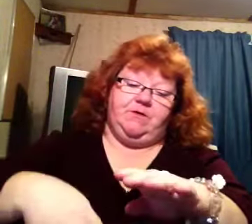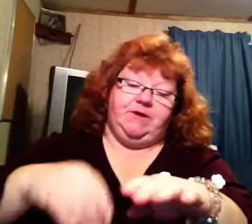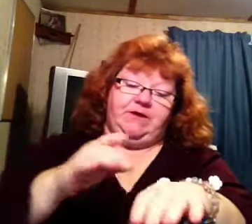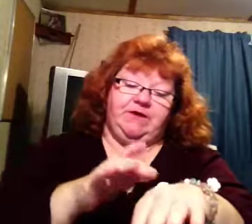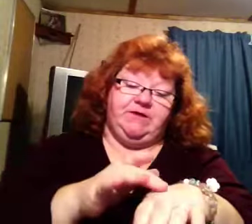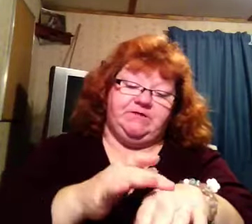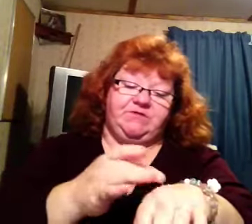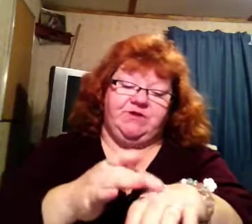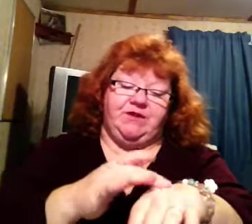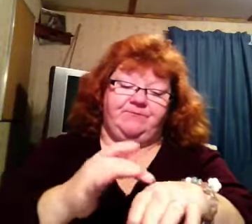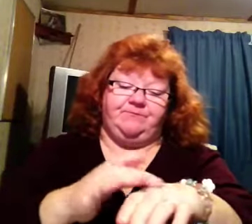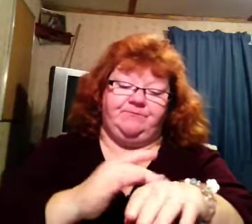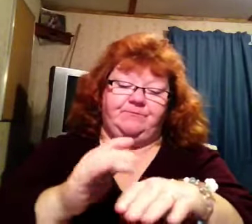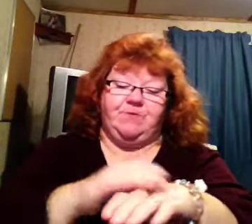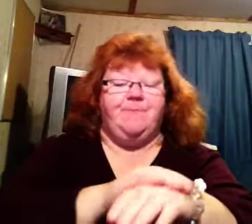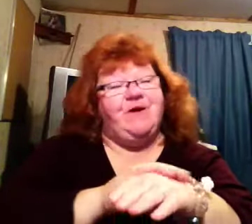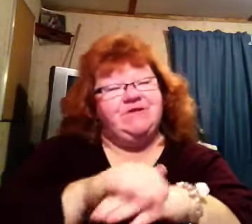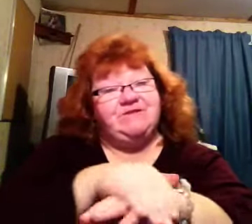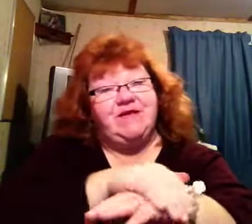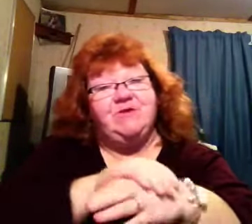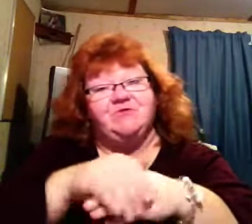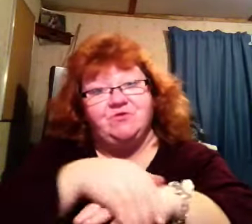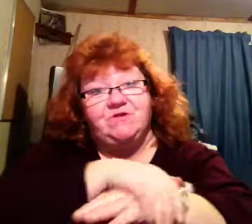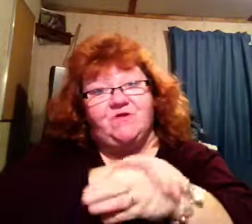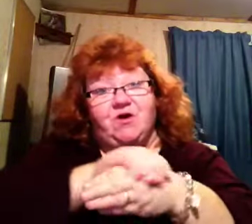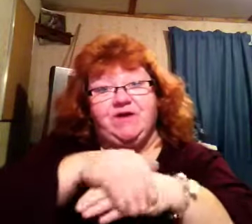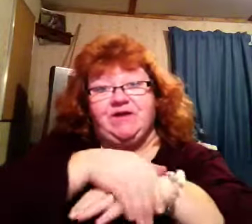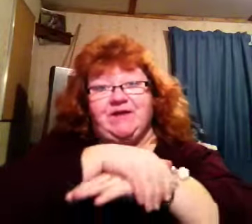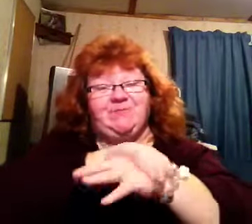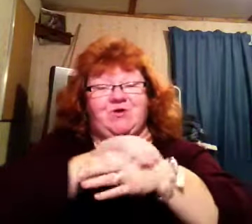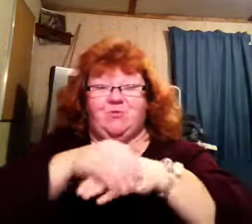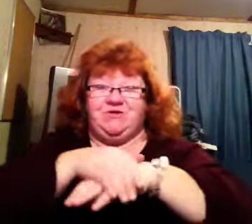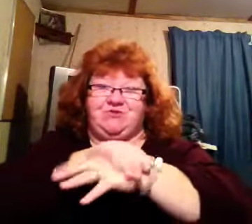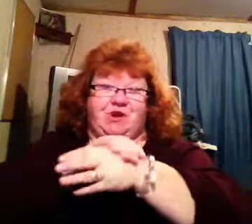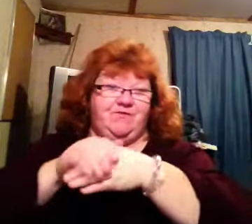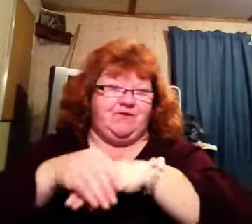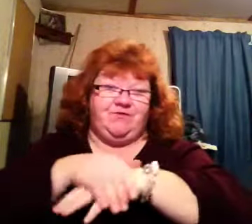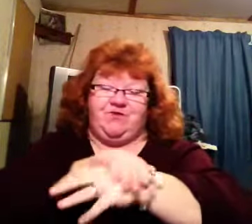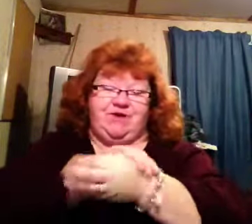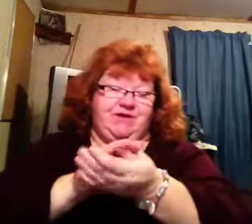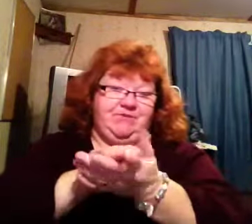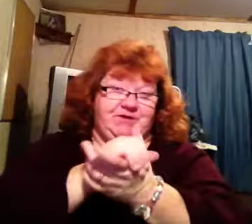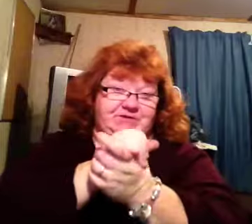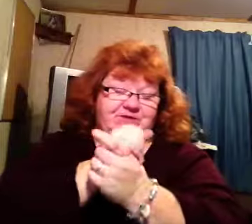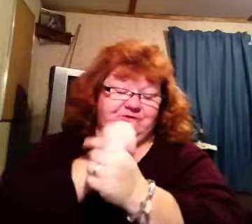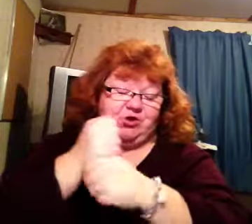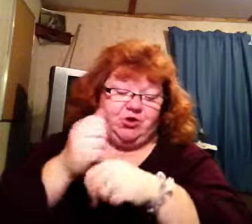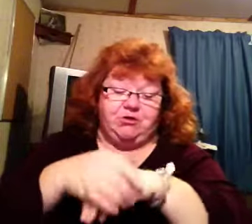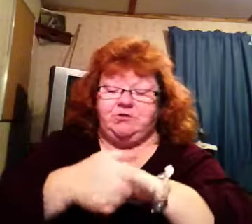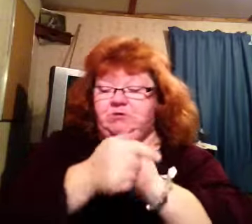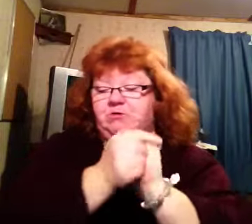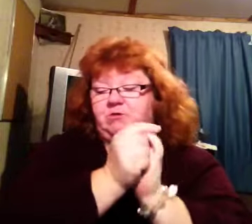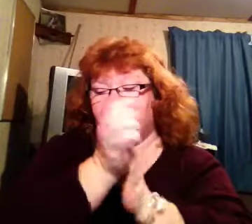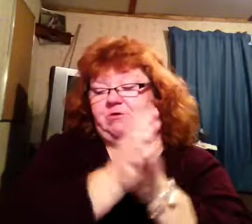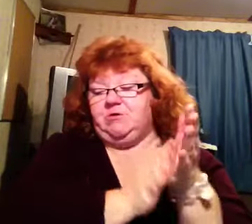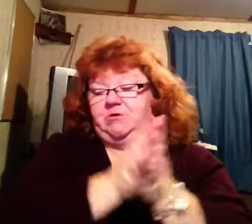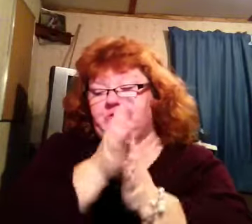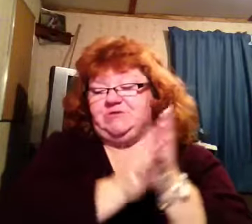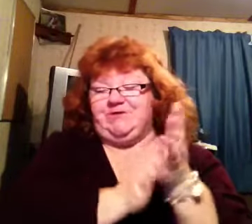And so, yeah. But tonight it was really foggy and I'm not one to drive after night anyways, after dark. So,